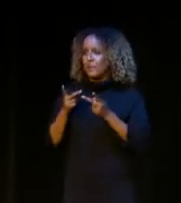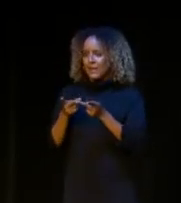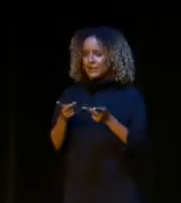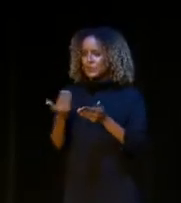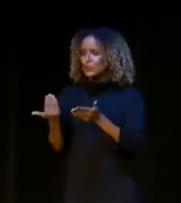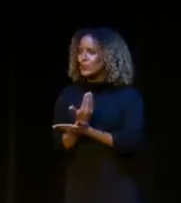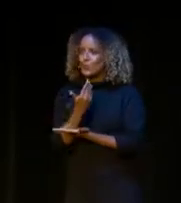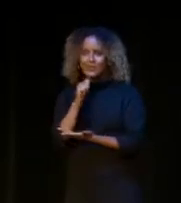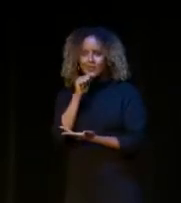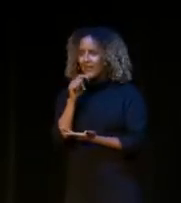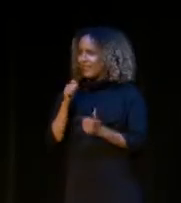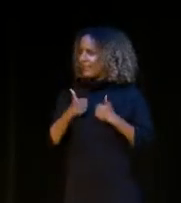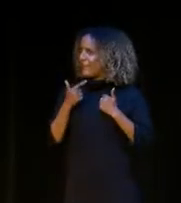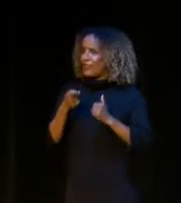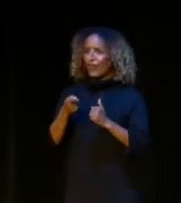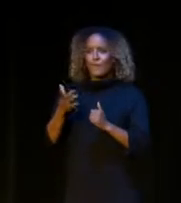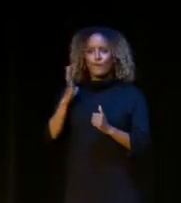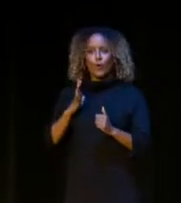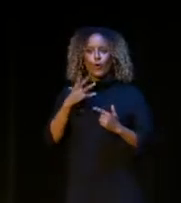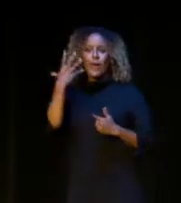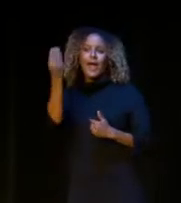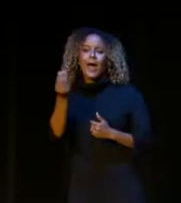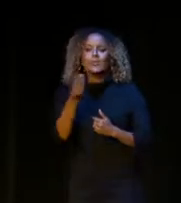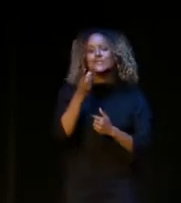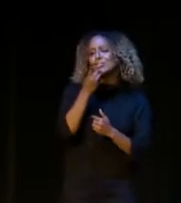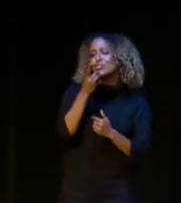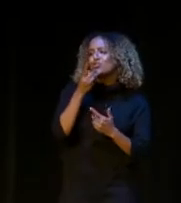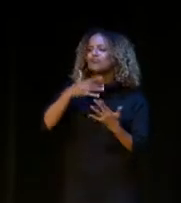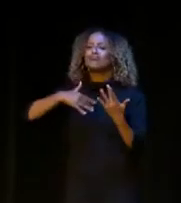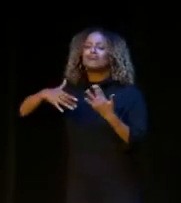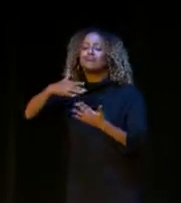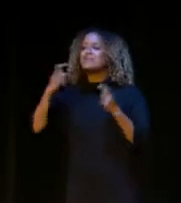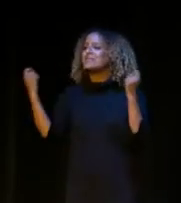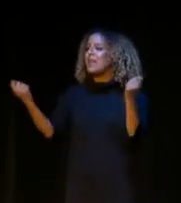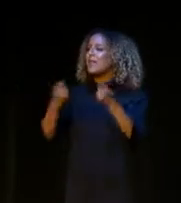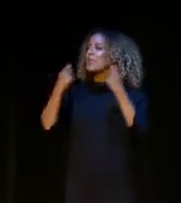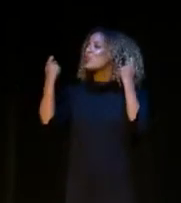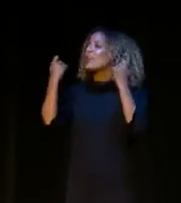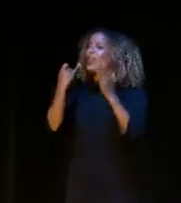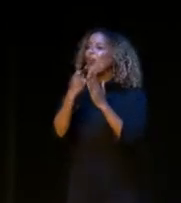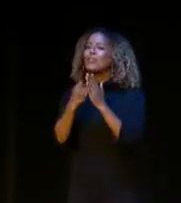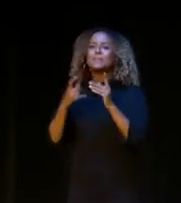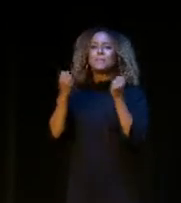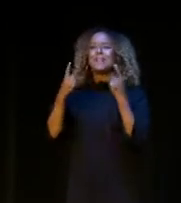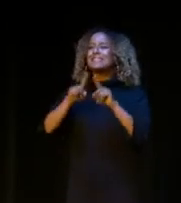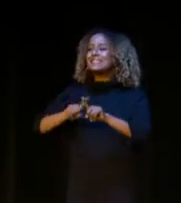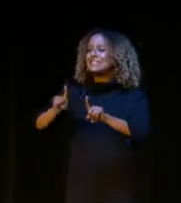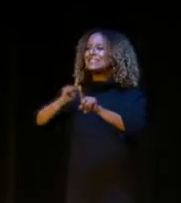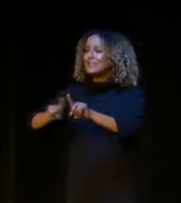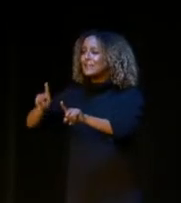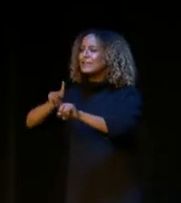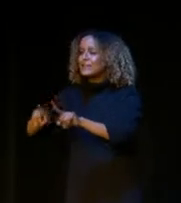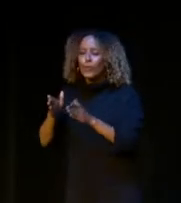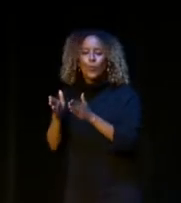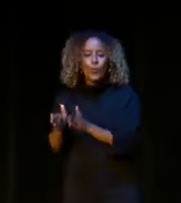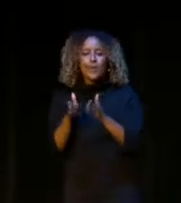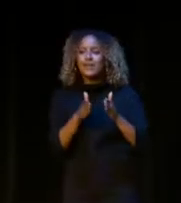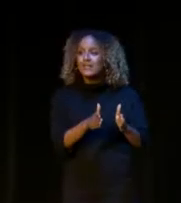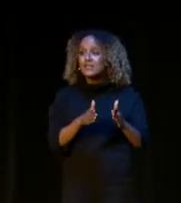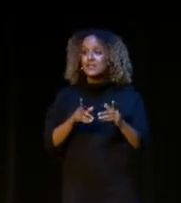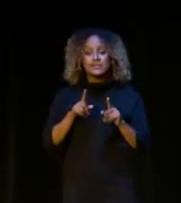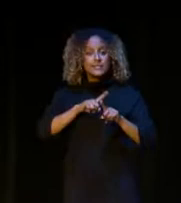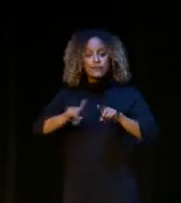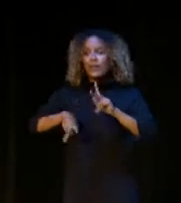before, working, going out to dinner, and to celebrate the arts in many different ways. They're taking